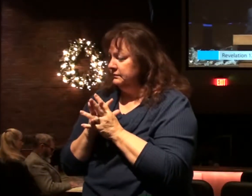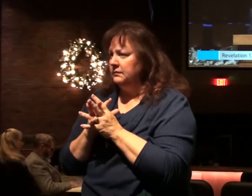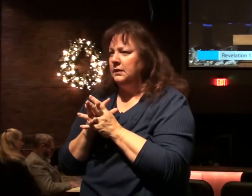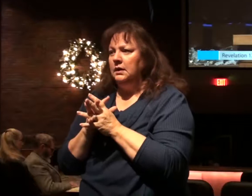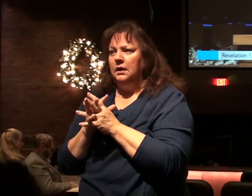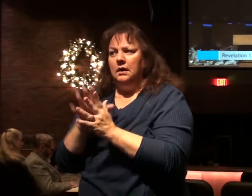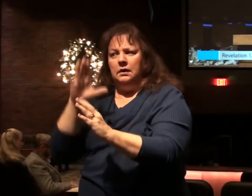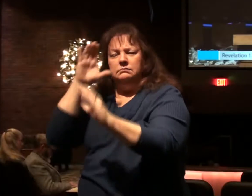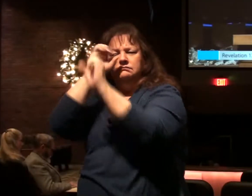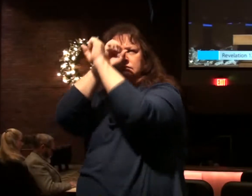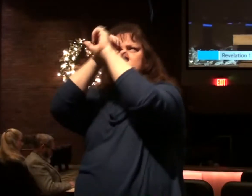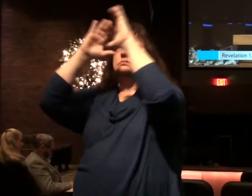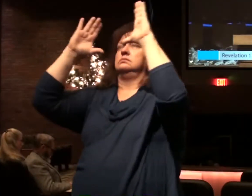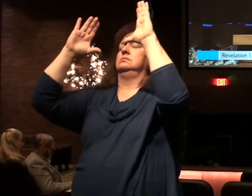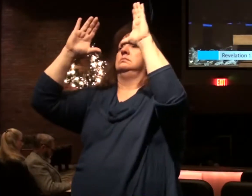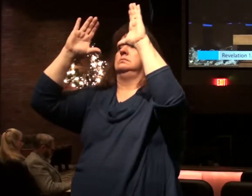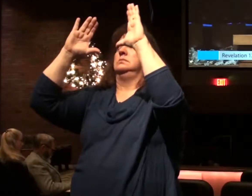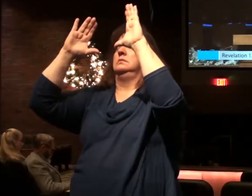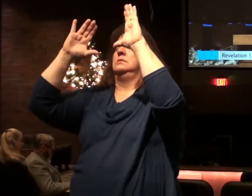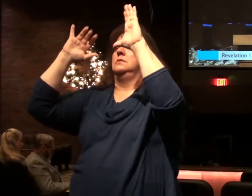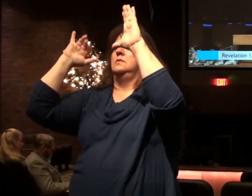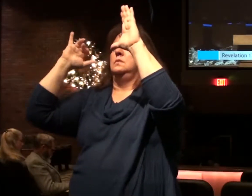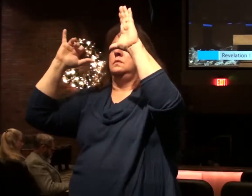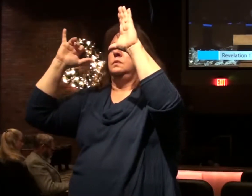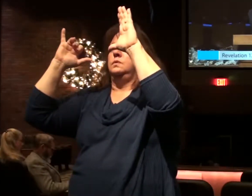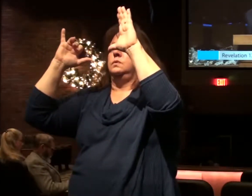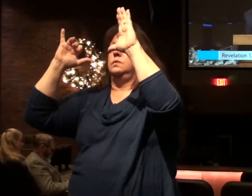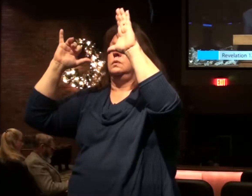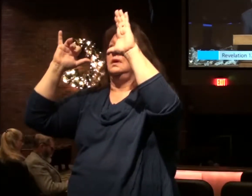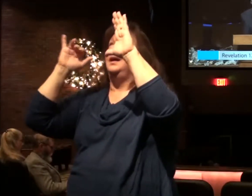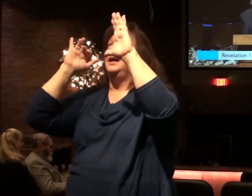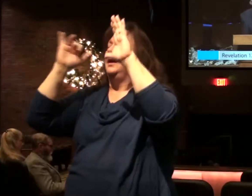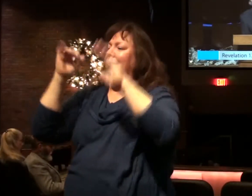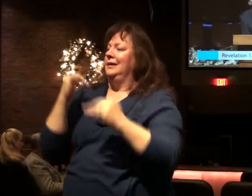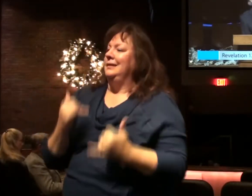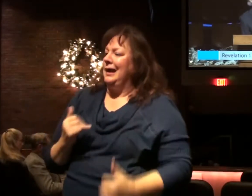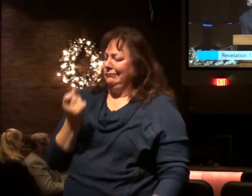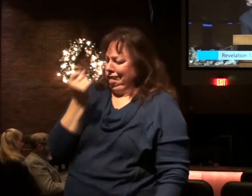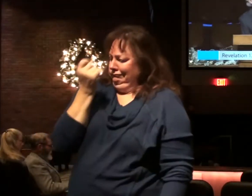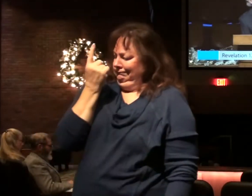This pictures and sets for us the conflict that has been going on